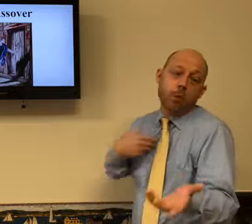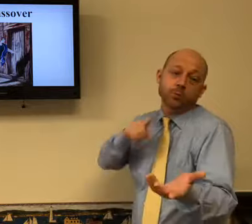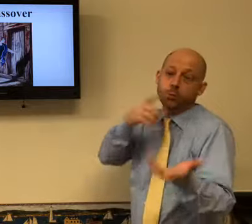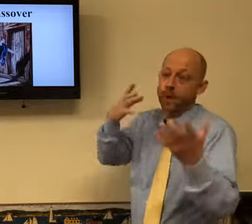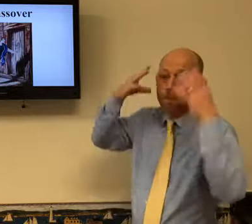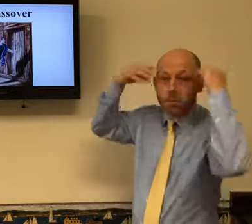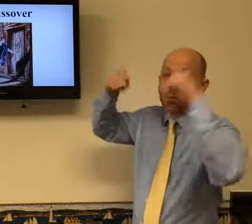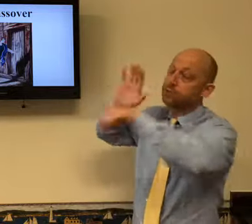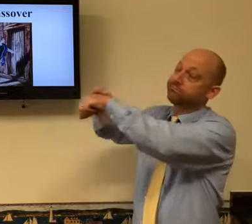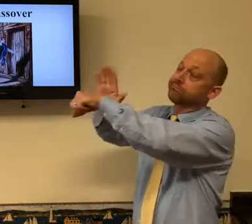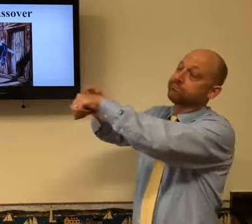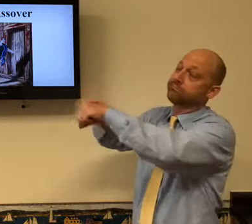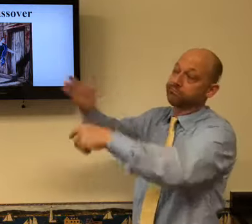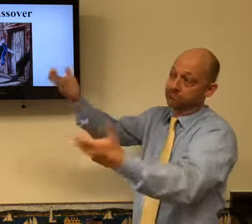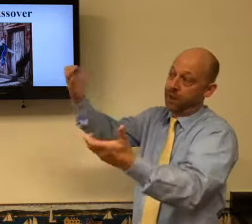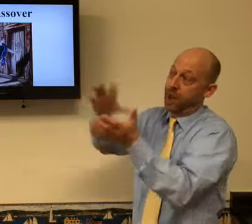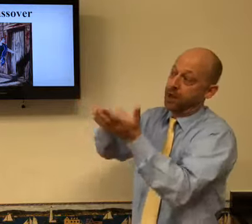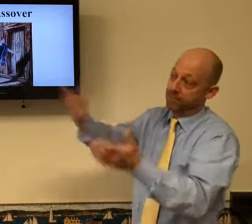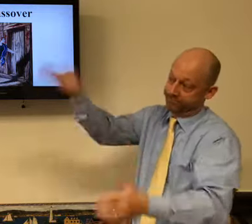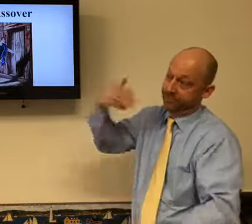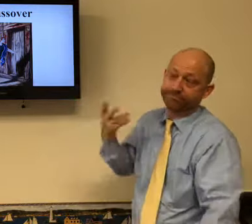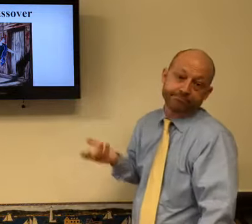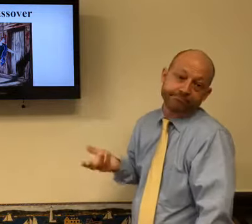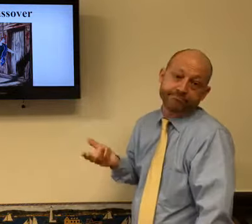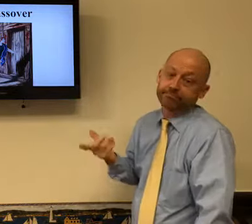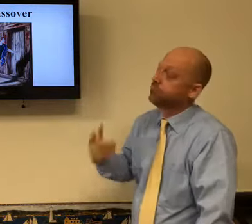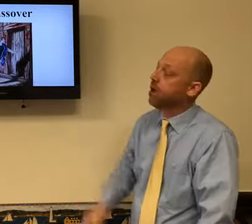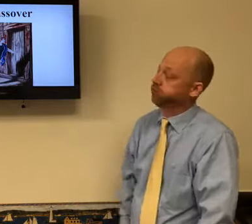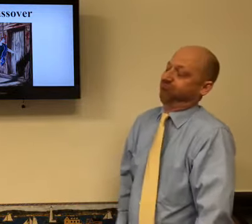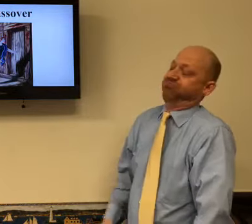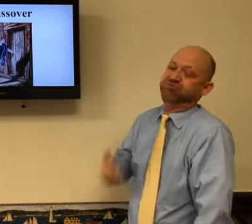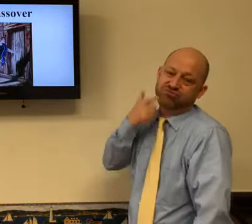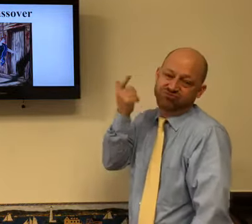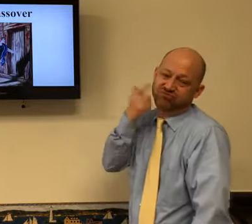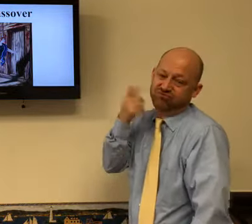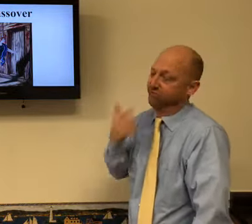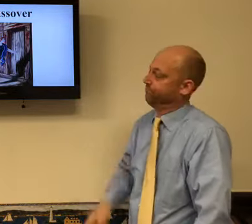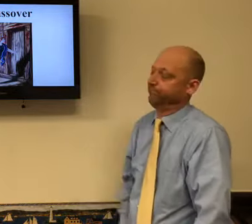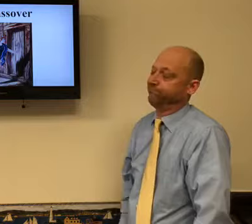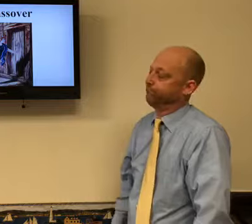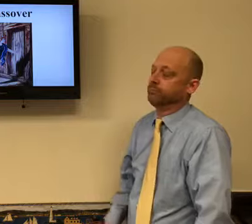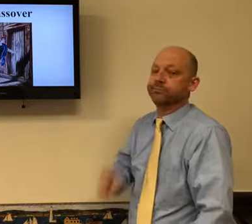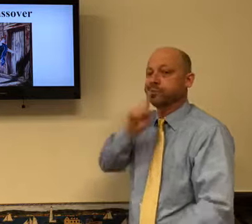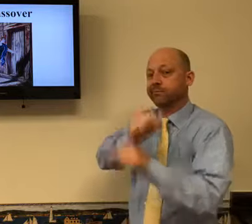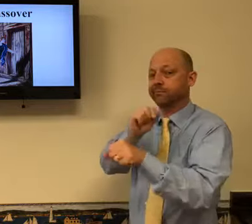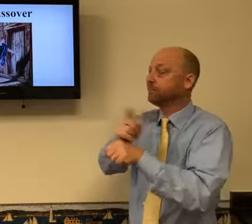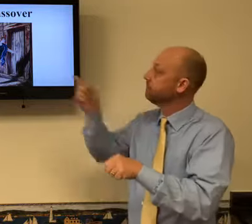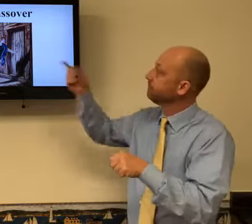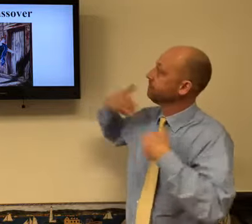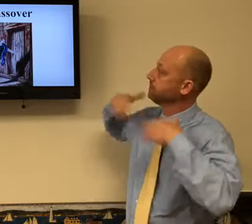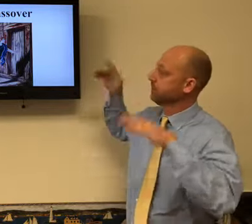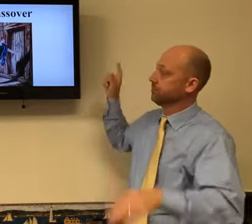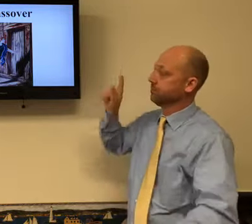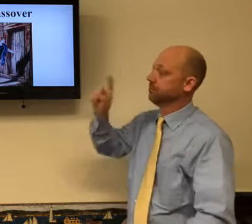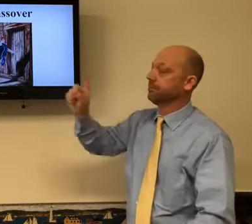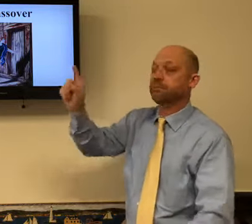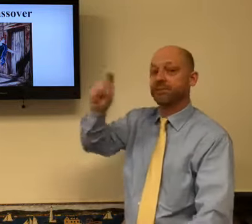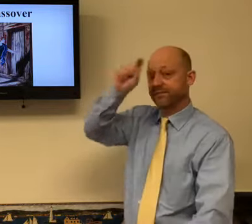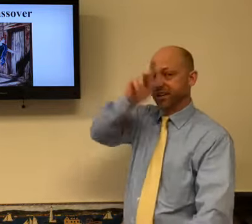didn't care. Maybe I'm sure that Moses had warned them to also put the blood on their doorposts. And I'm sure they laughed. And